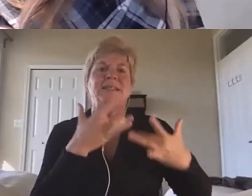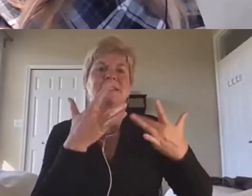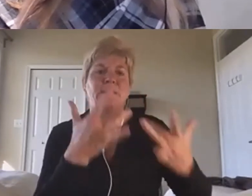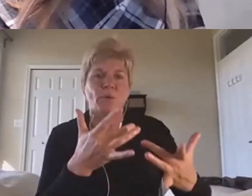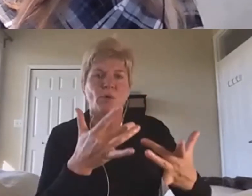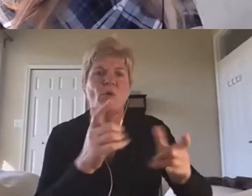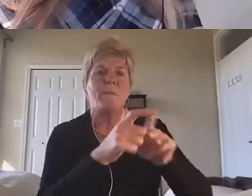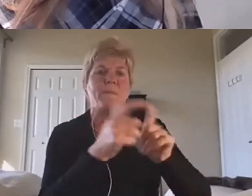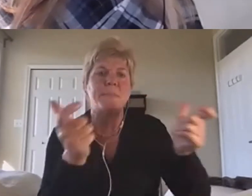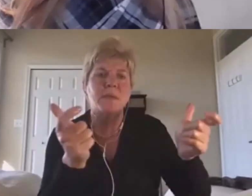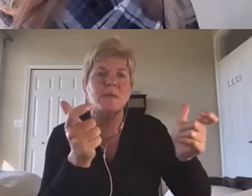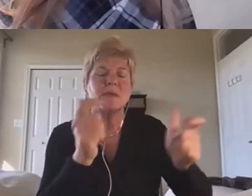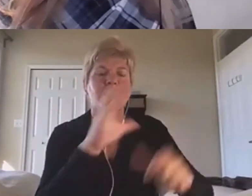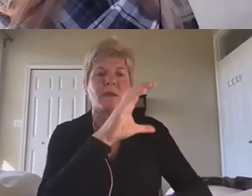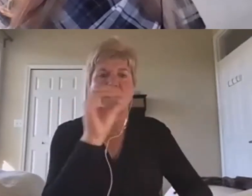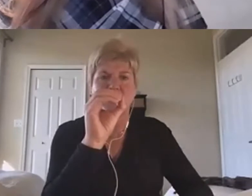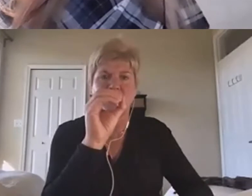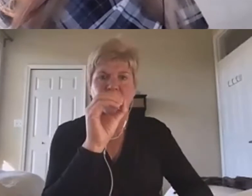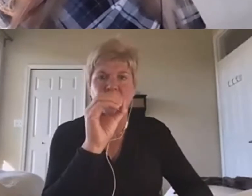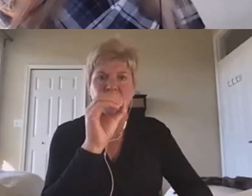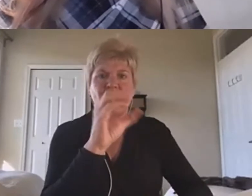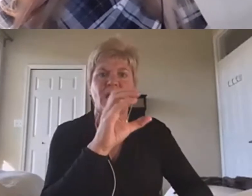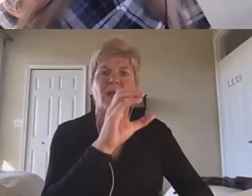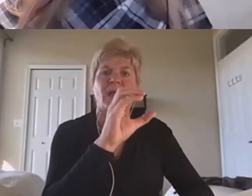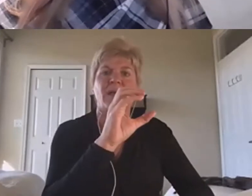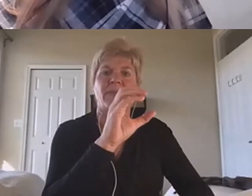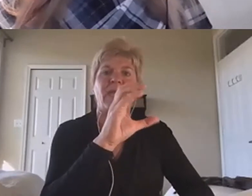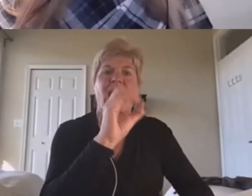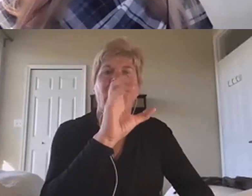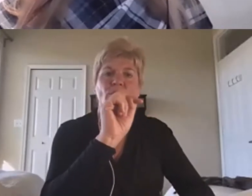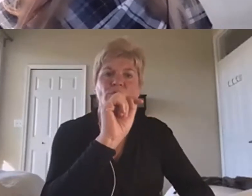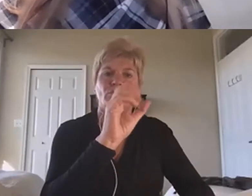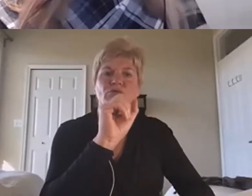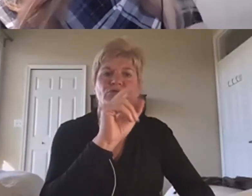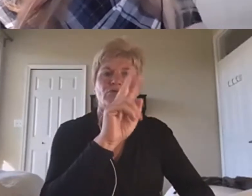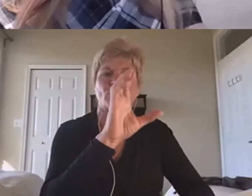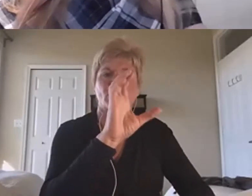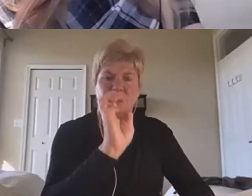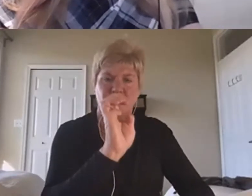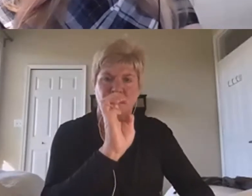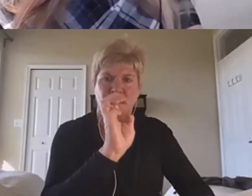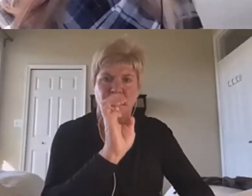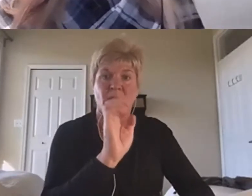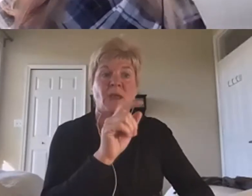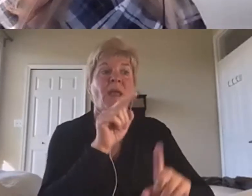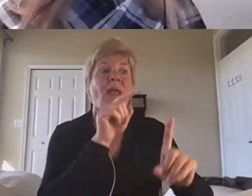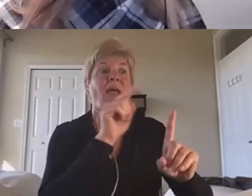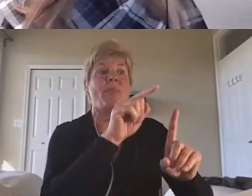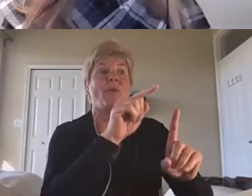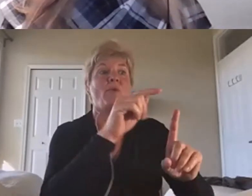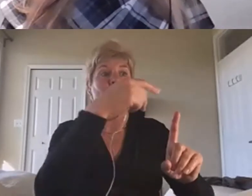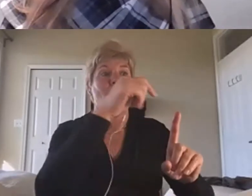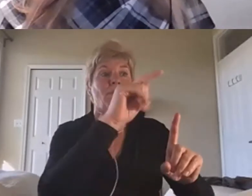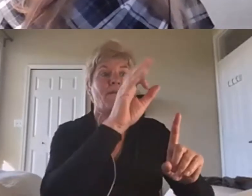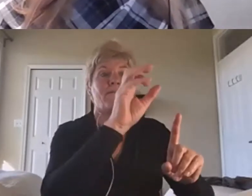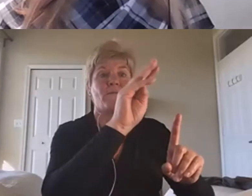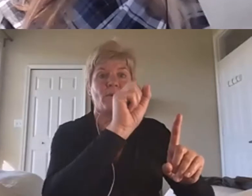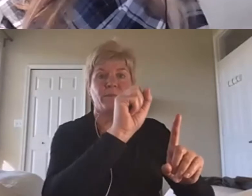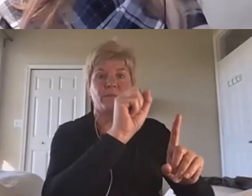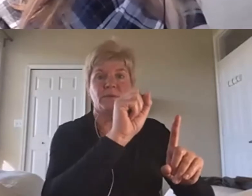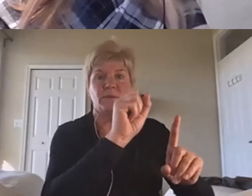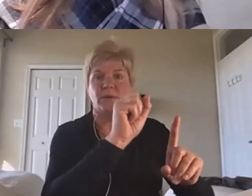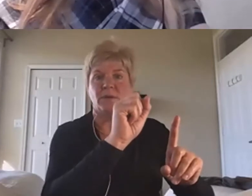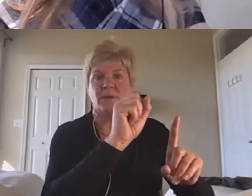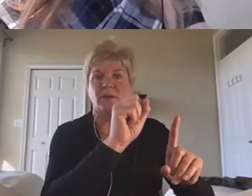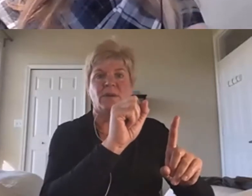HR firms. And generally these outsource platforms are terrible for people with